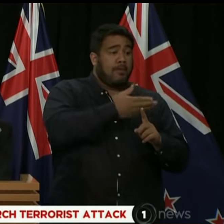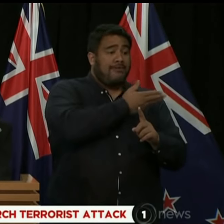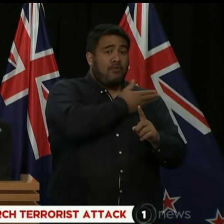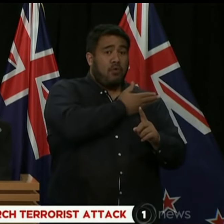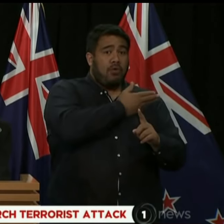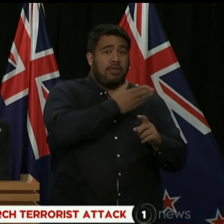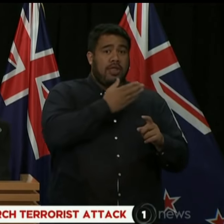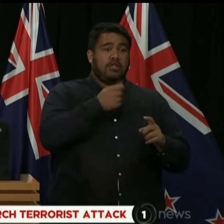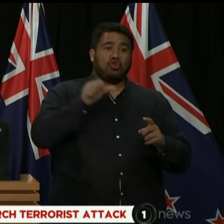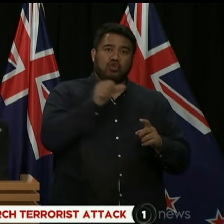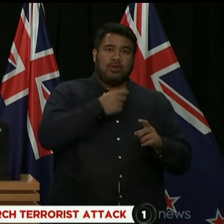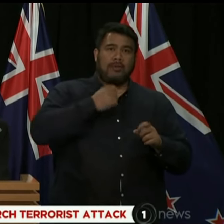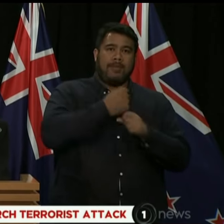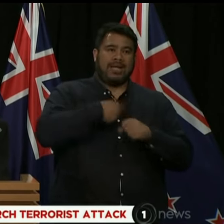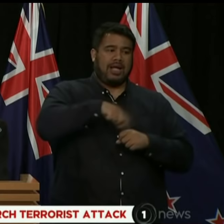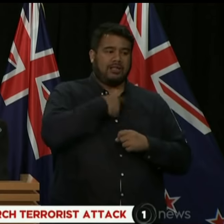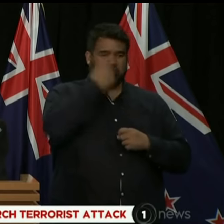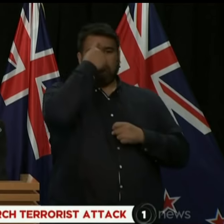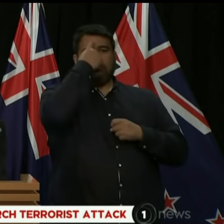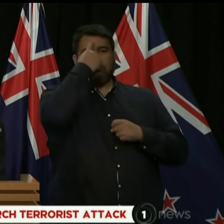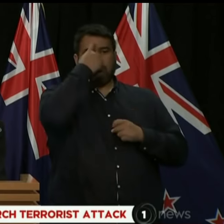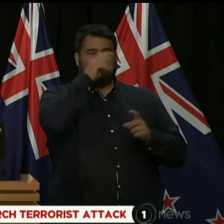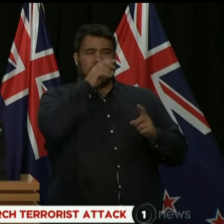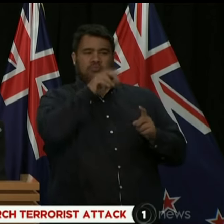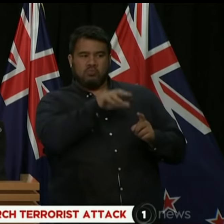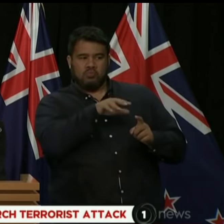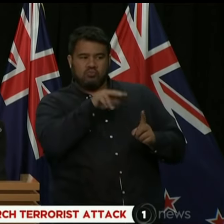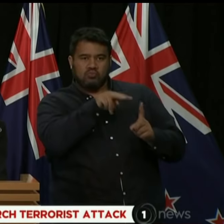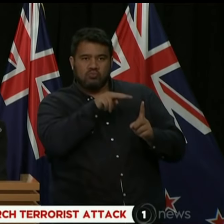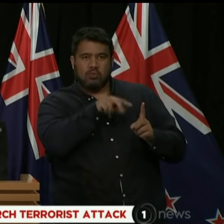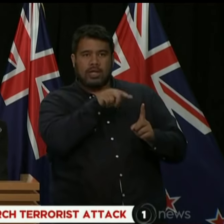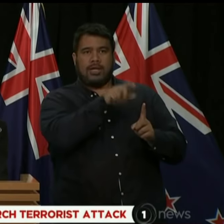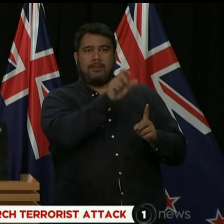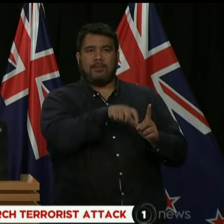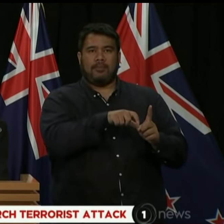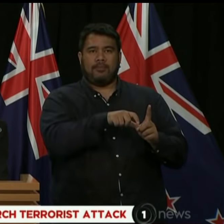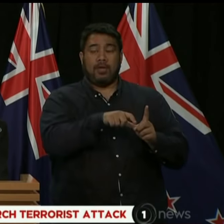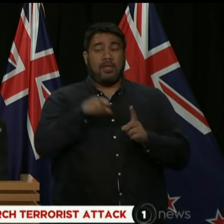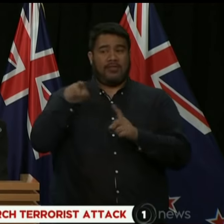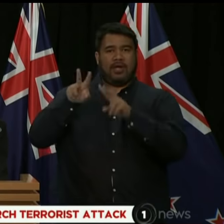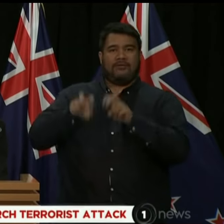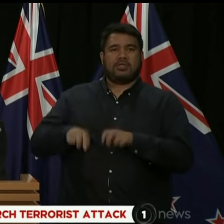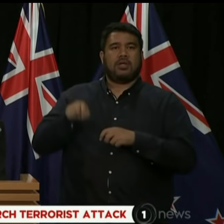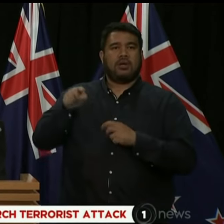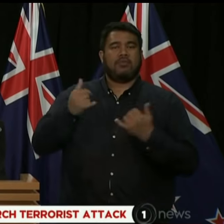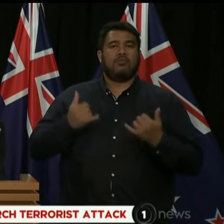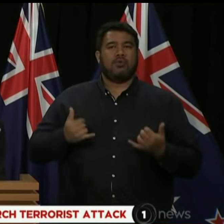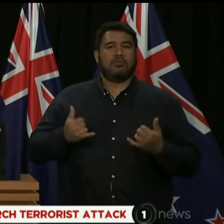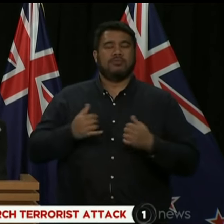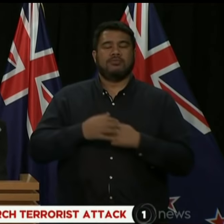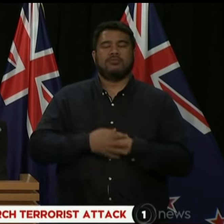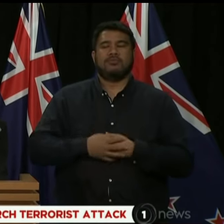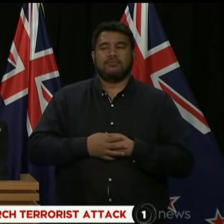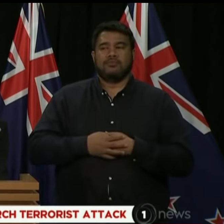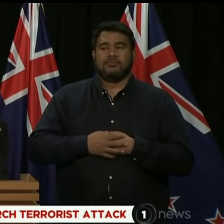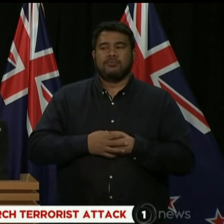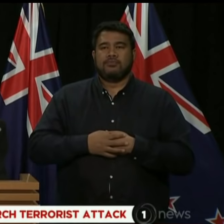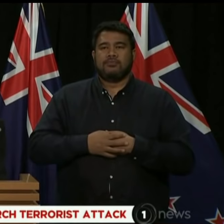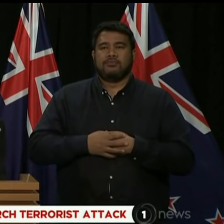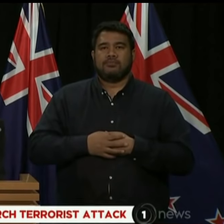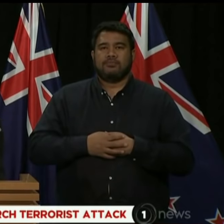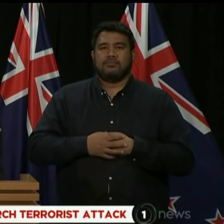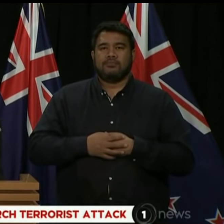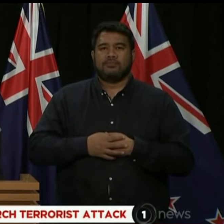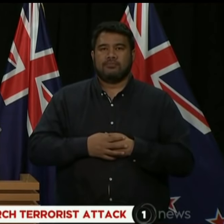response. That work is already underway. Today, as the country grieves, we